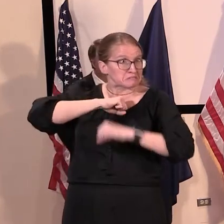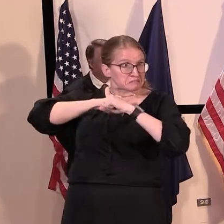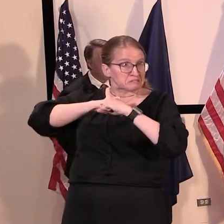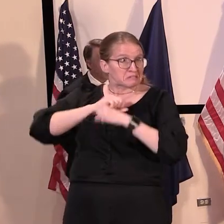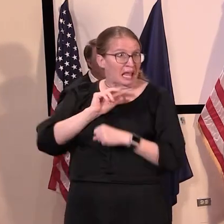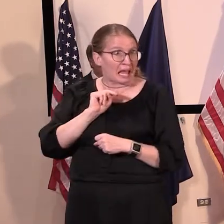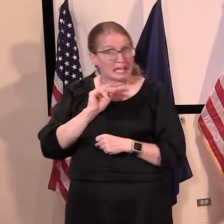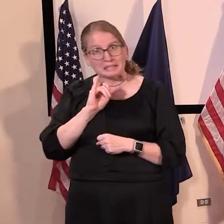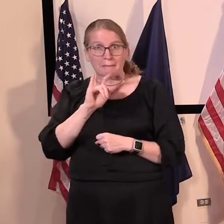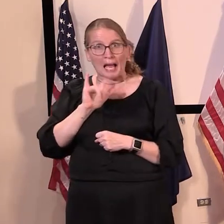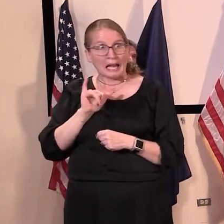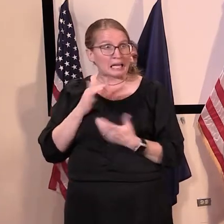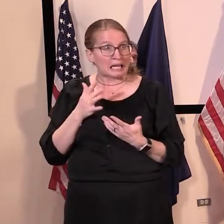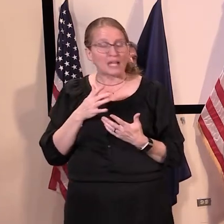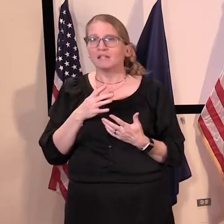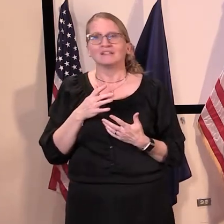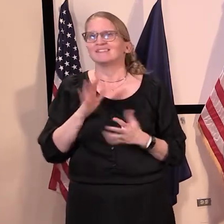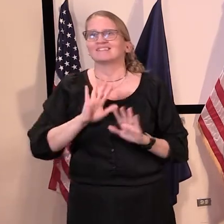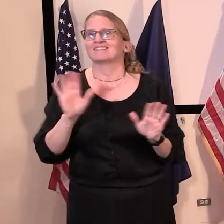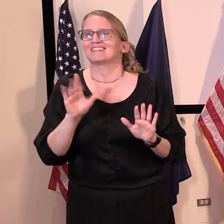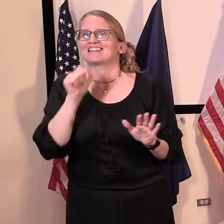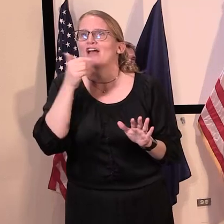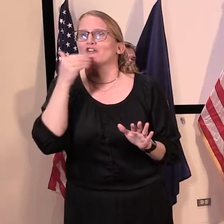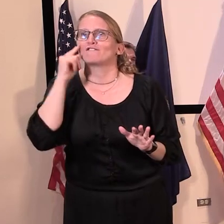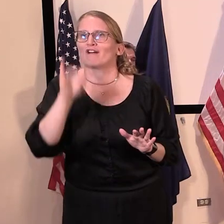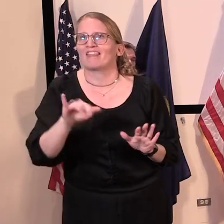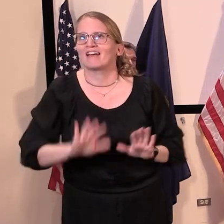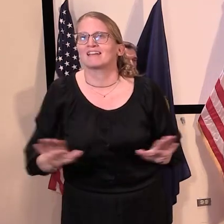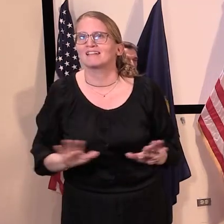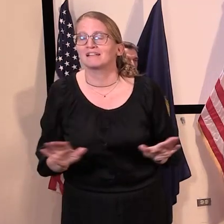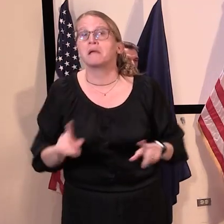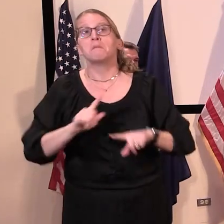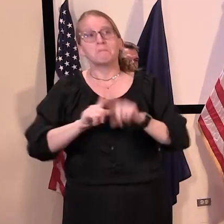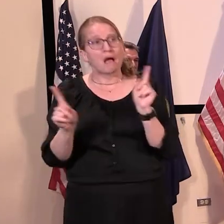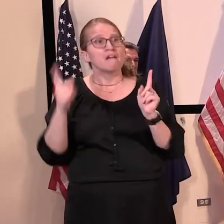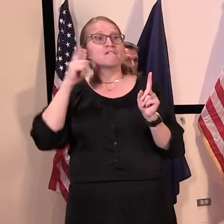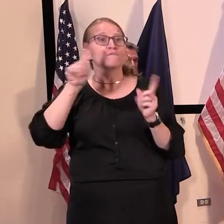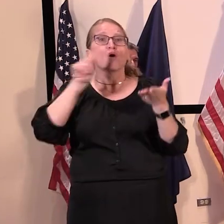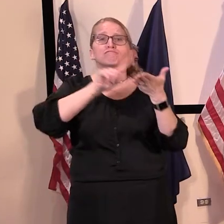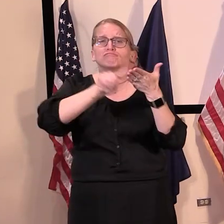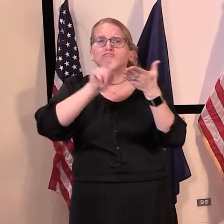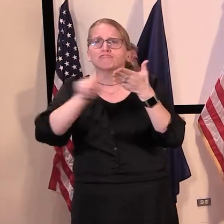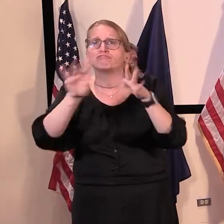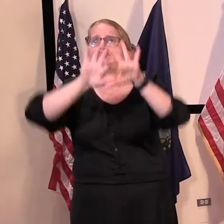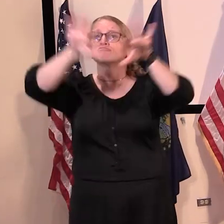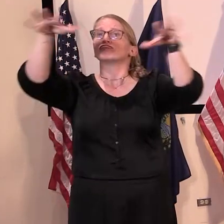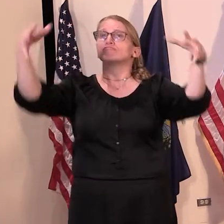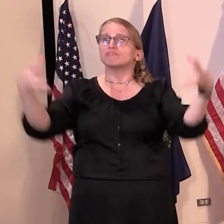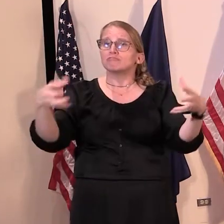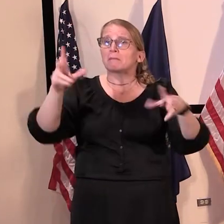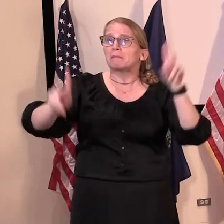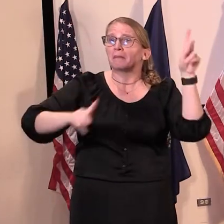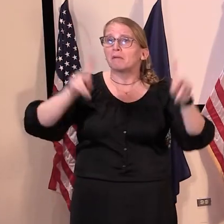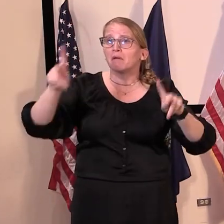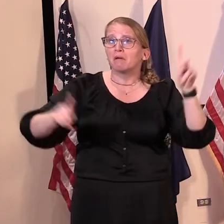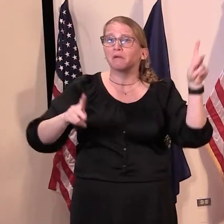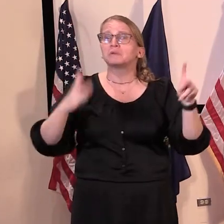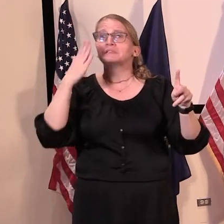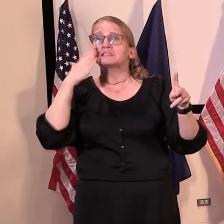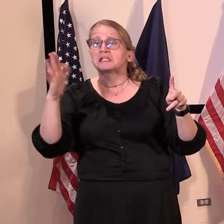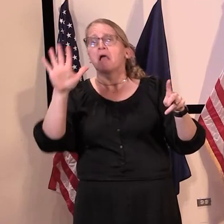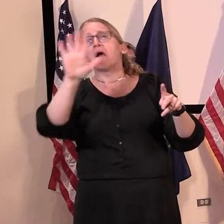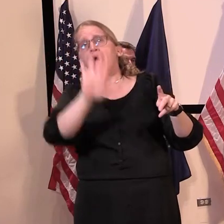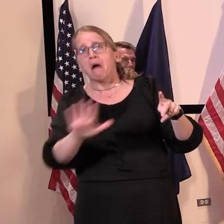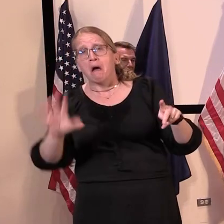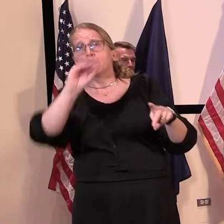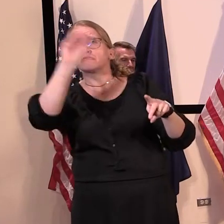but that population level what we call zero prevalence studies um, would be appropriate uh, when they could